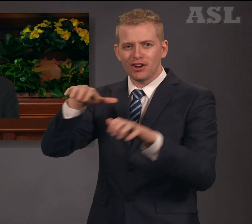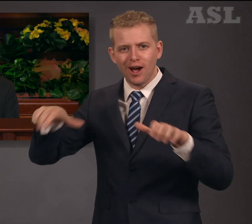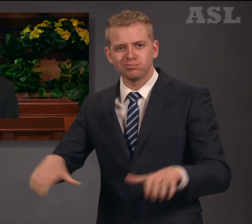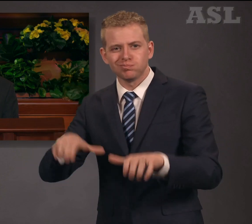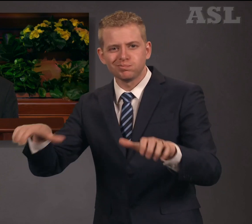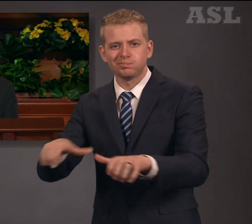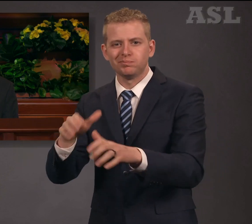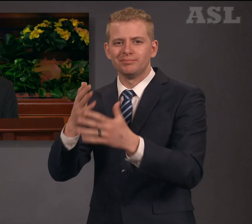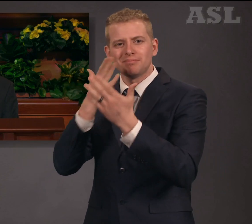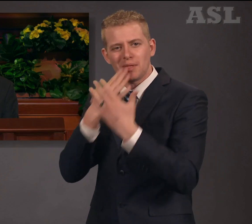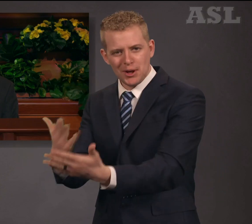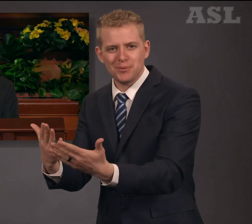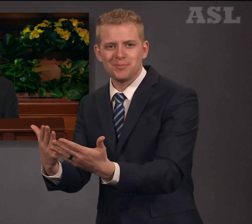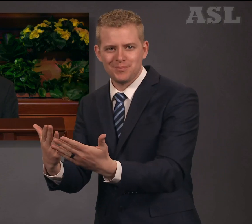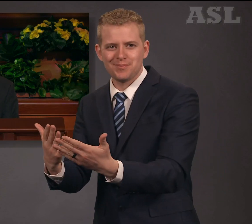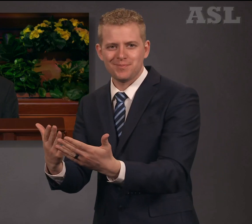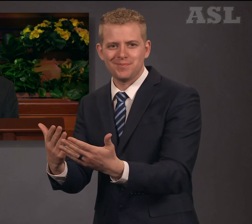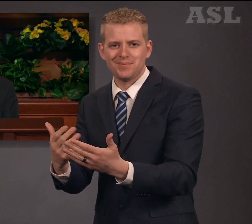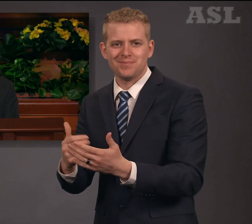and for your faith.